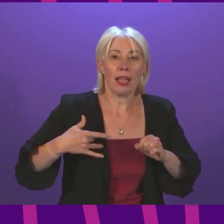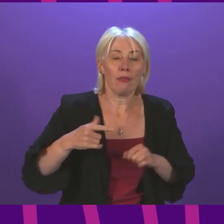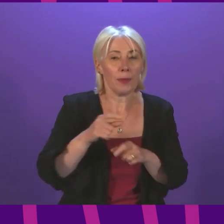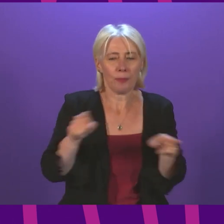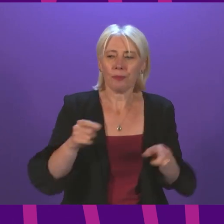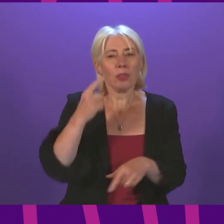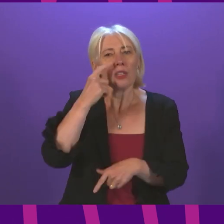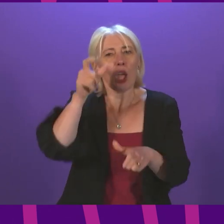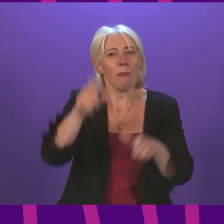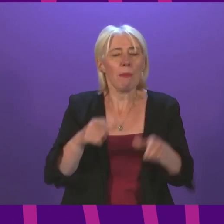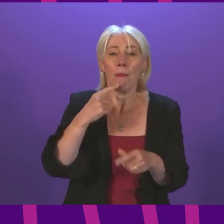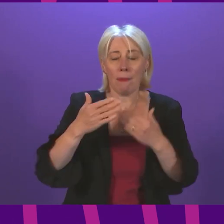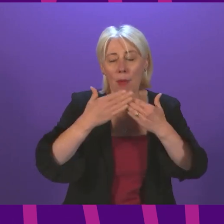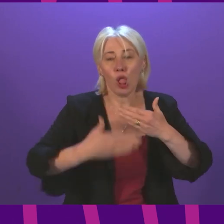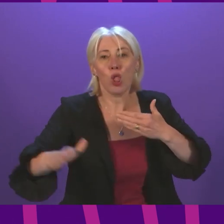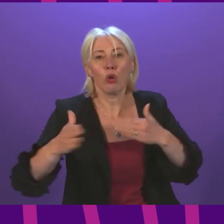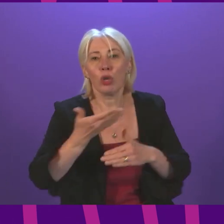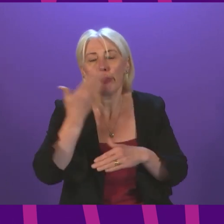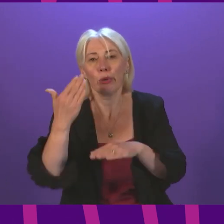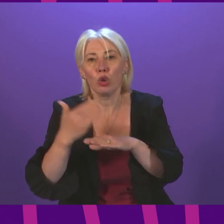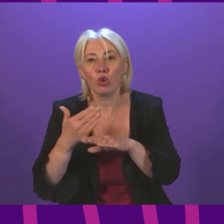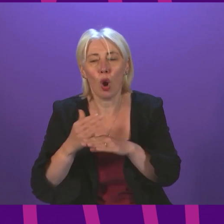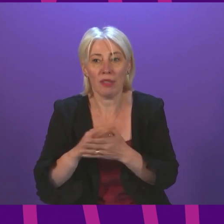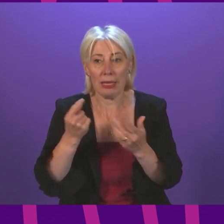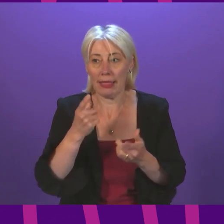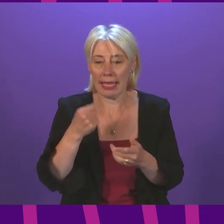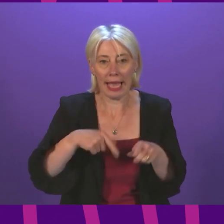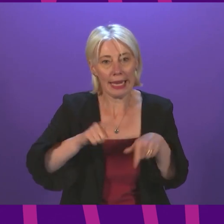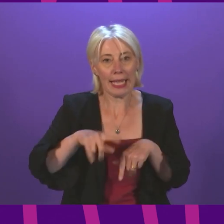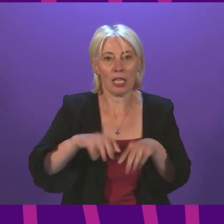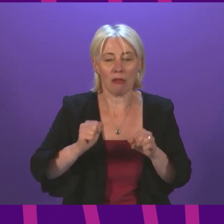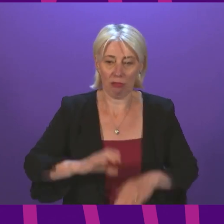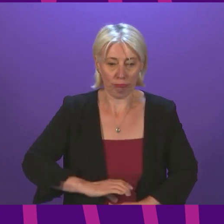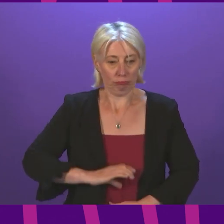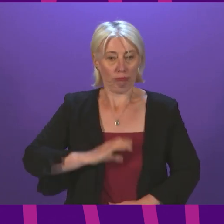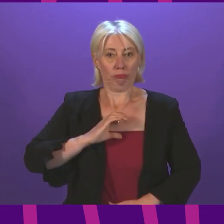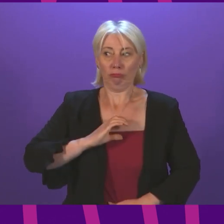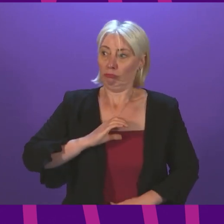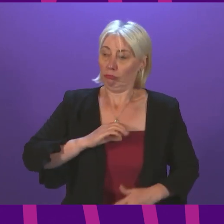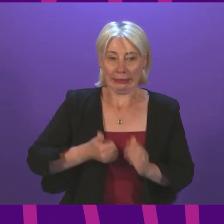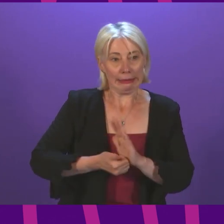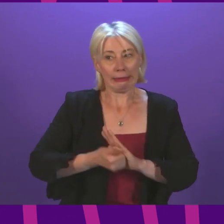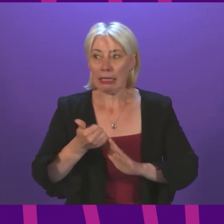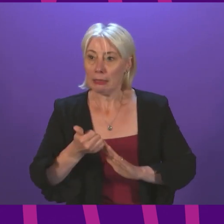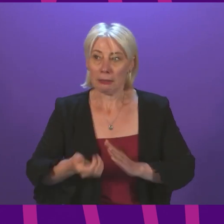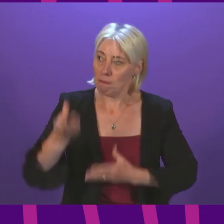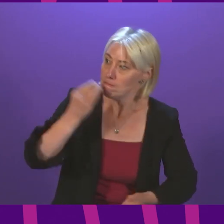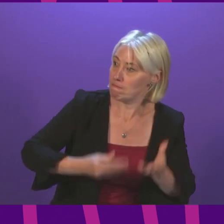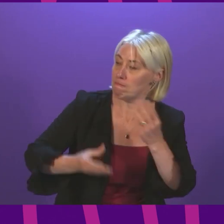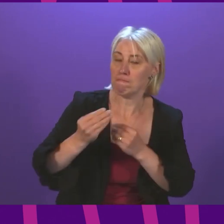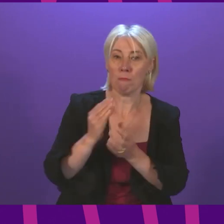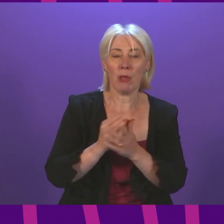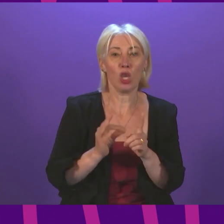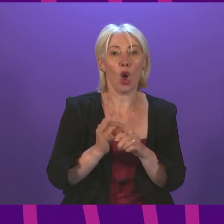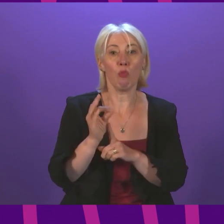of long-term unemployment, the chance to build their confidence and skills in the workplace and gain the experience that will help improve their